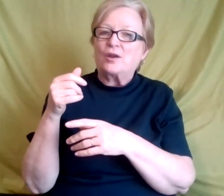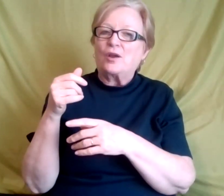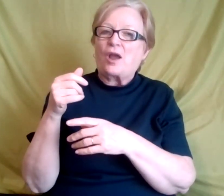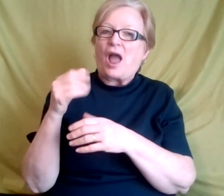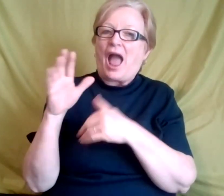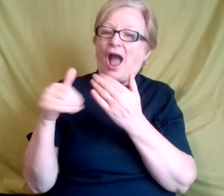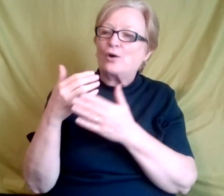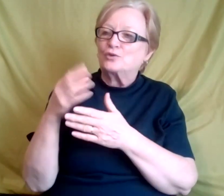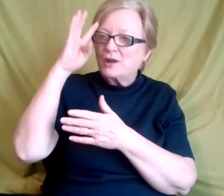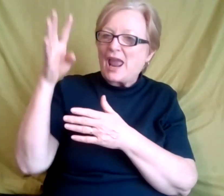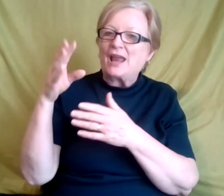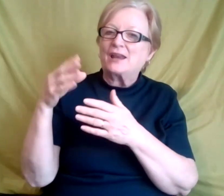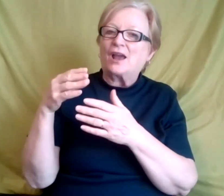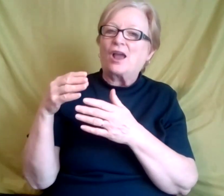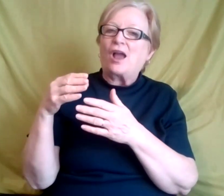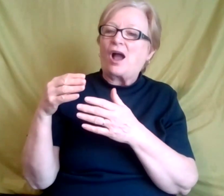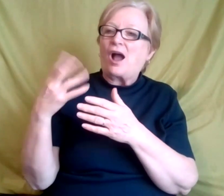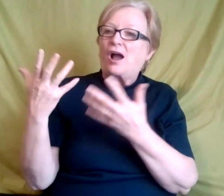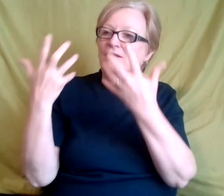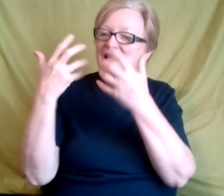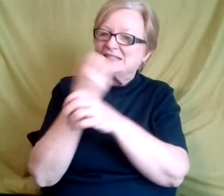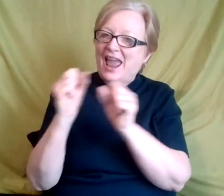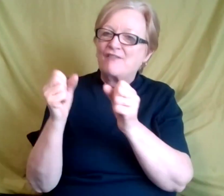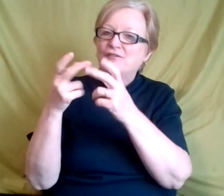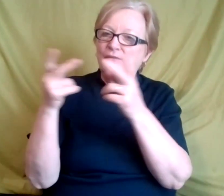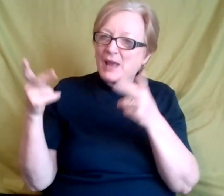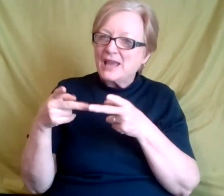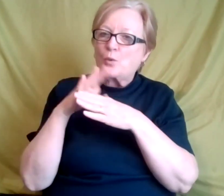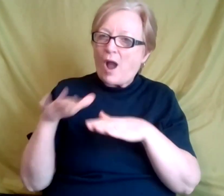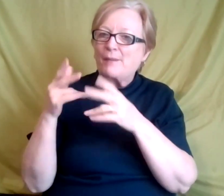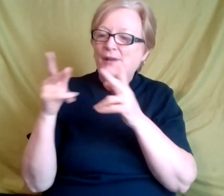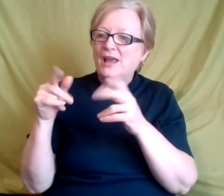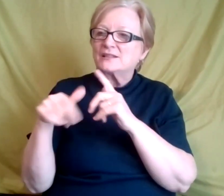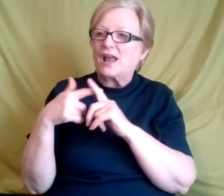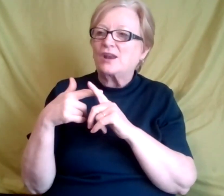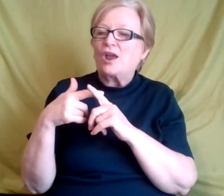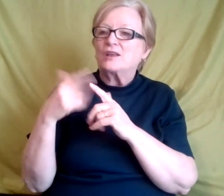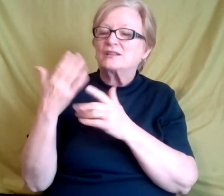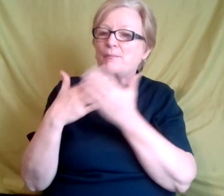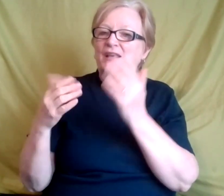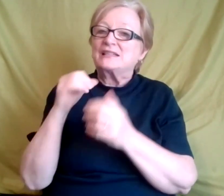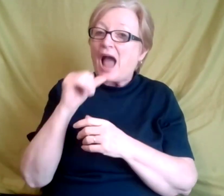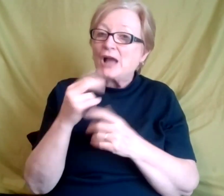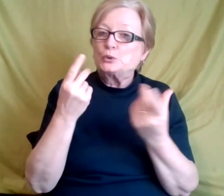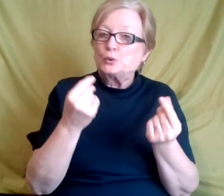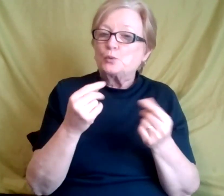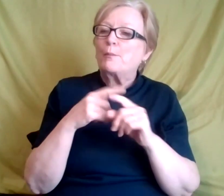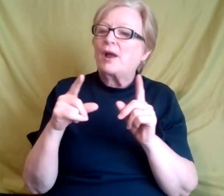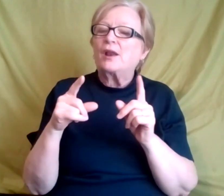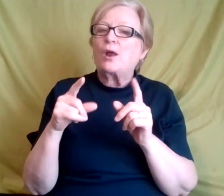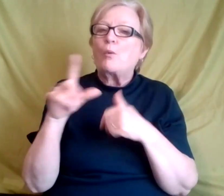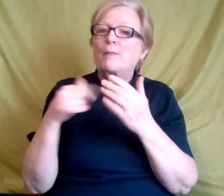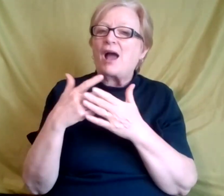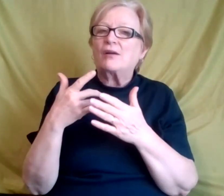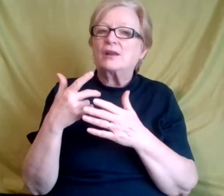a lobby space and accommodations and what not to do, you know, um, so as far as with the employees